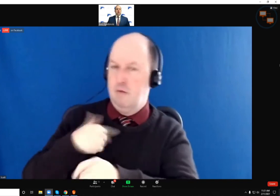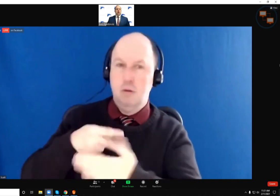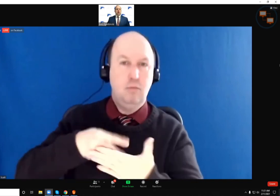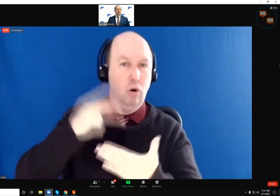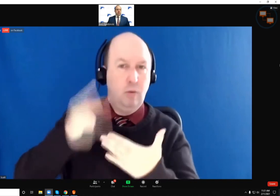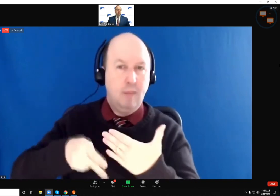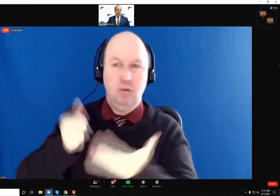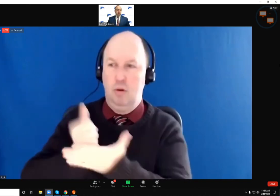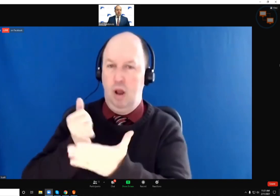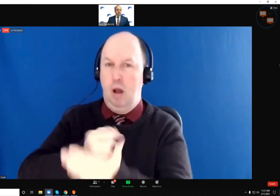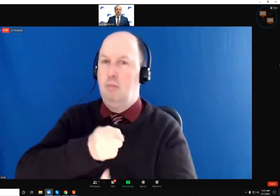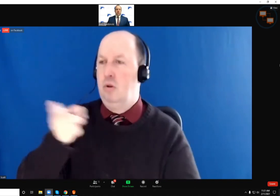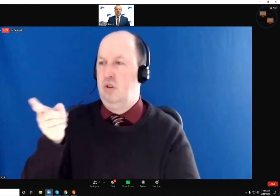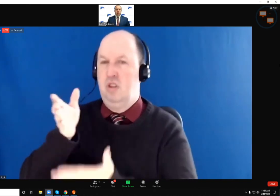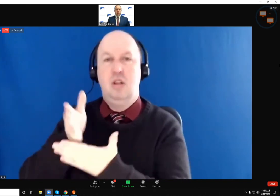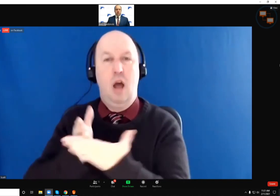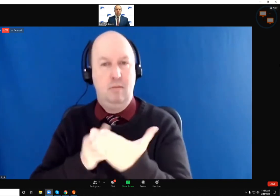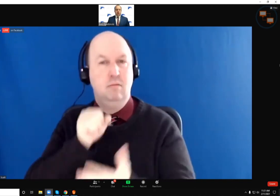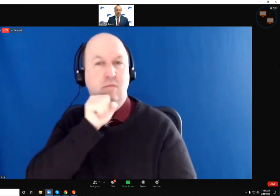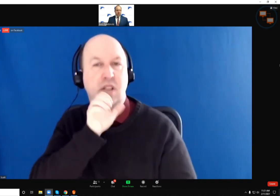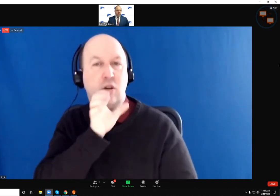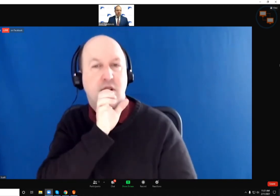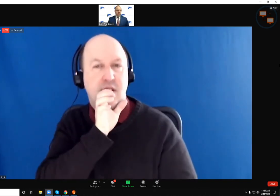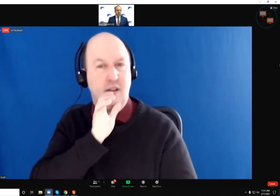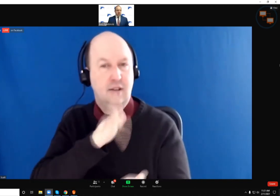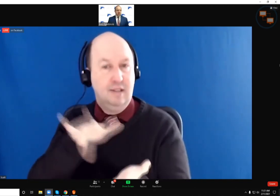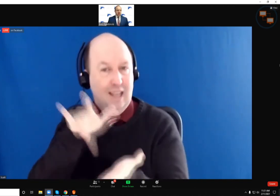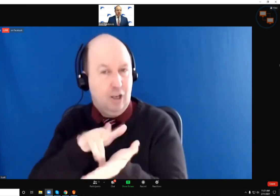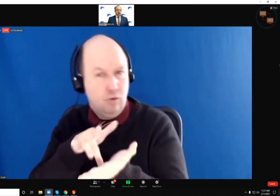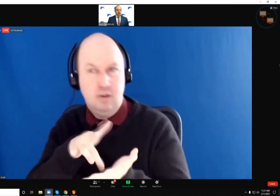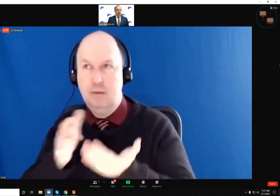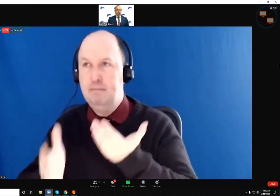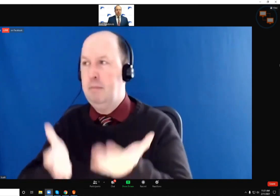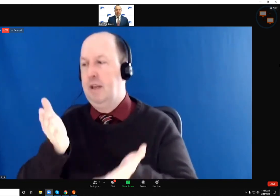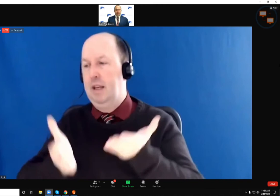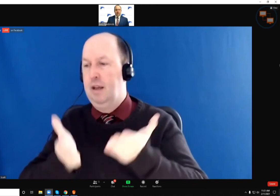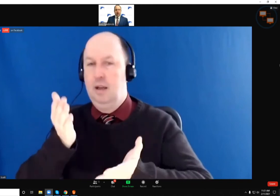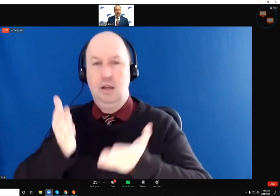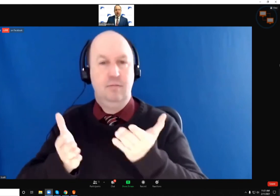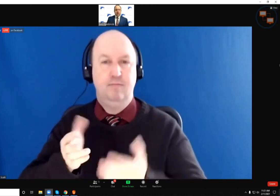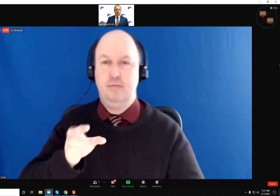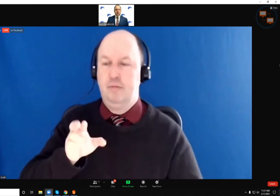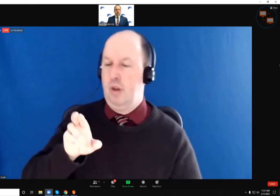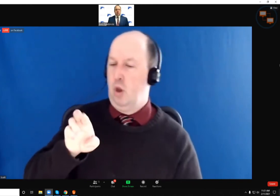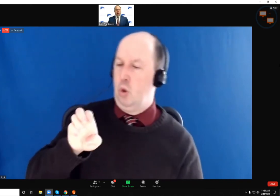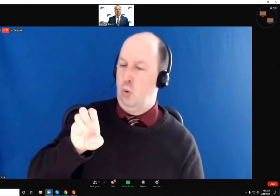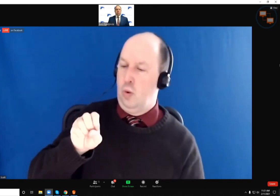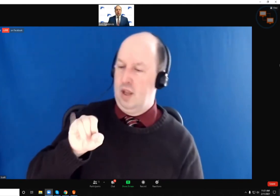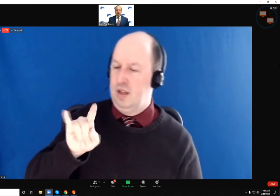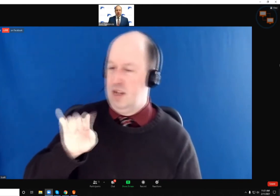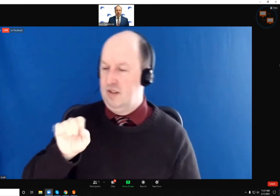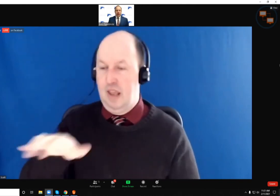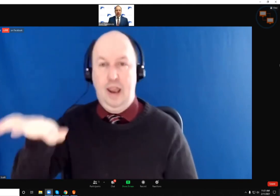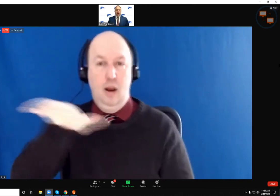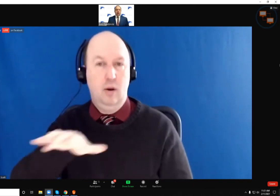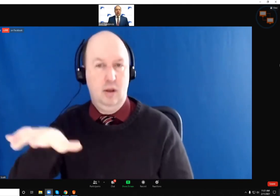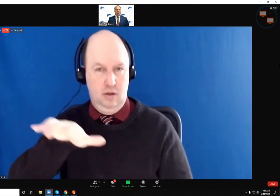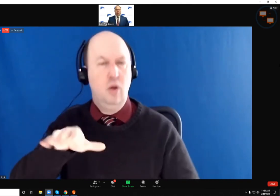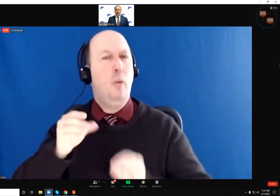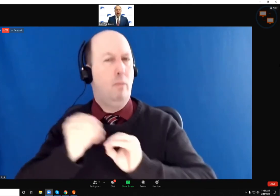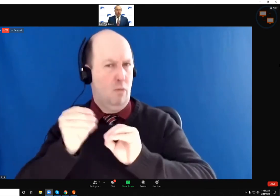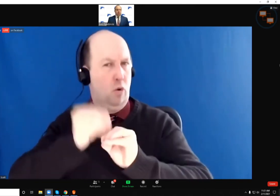some of these senior centers, maybe the, the residence areas. So again, more to come on that.